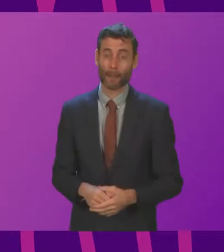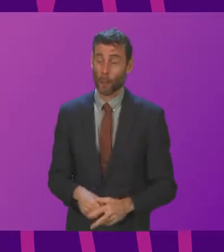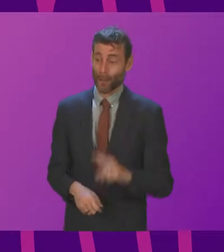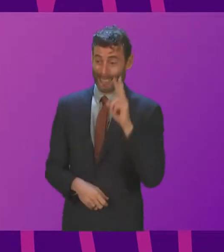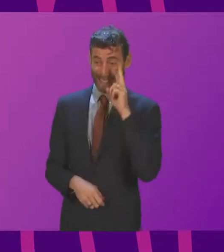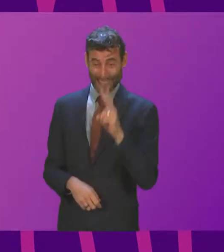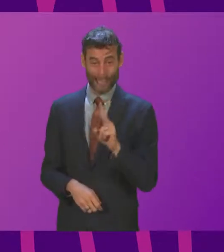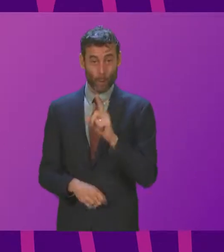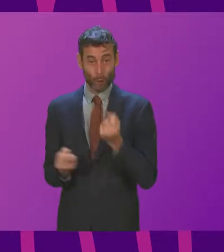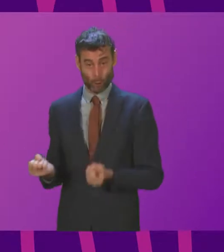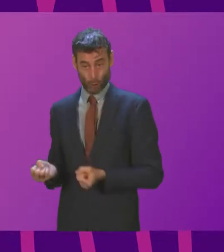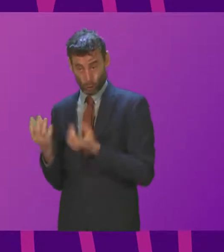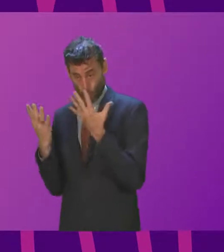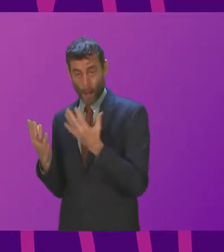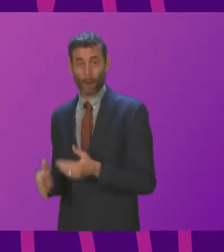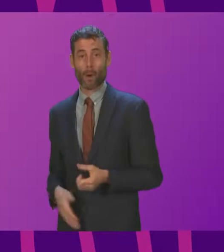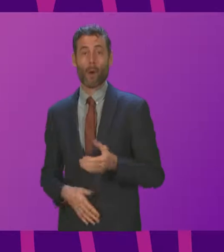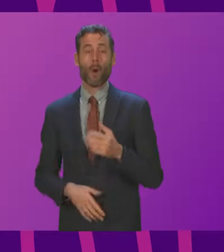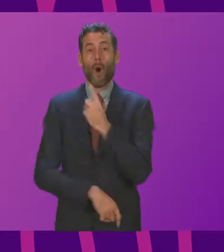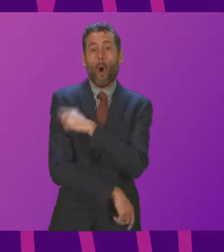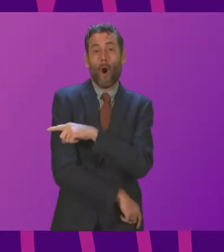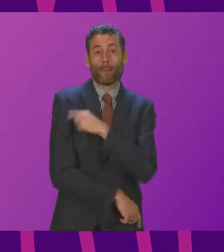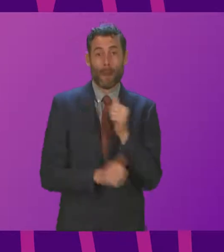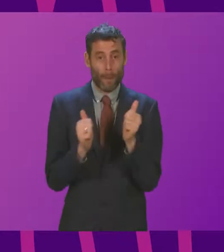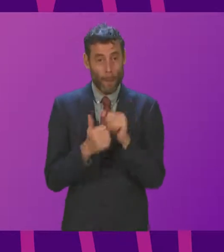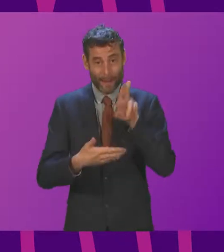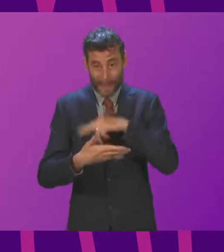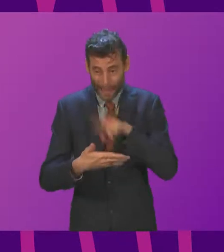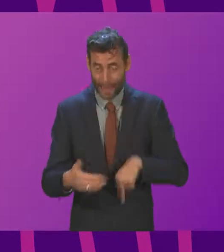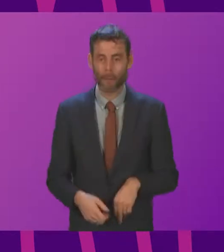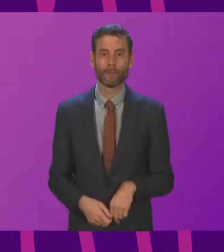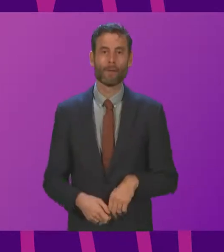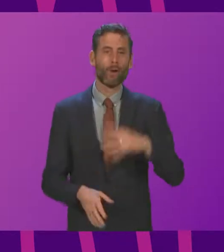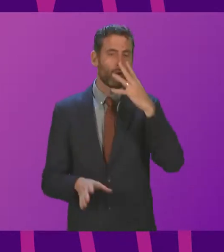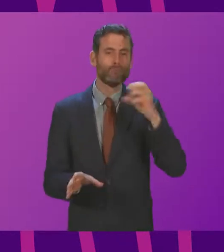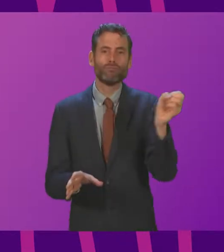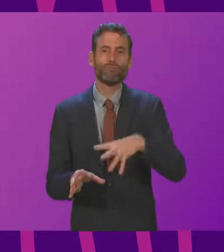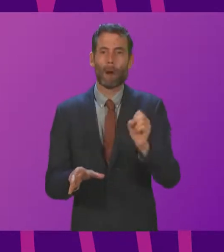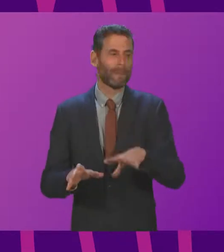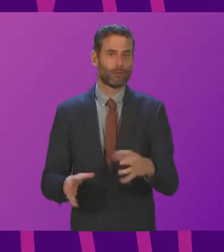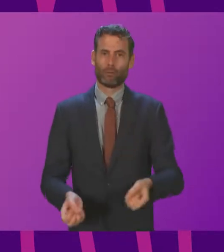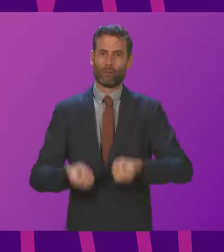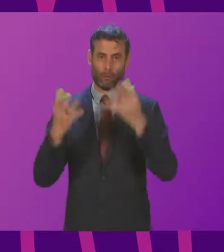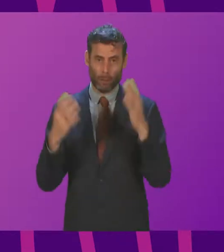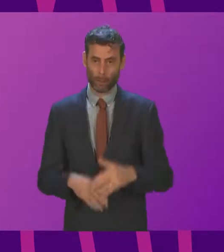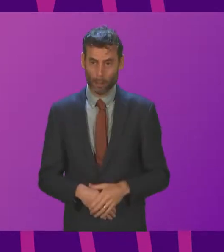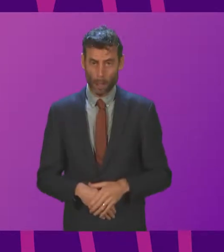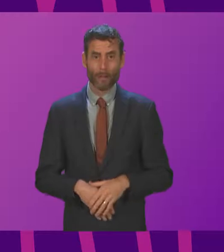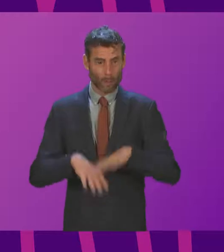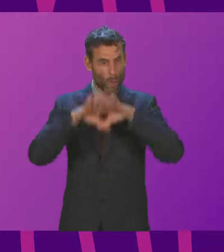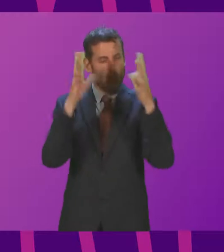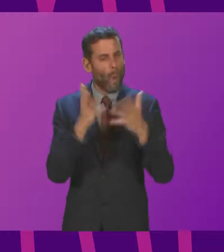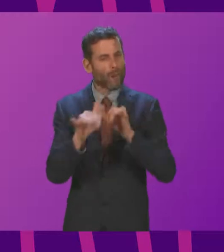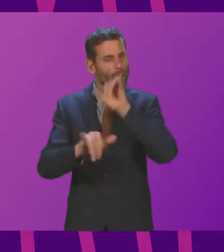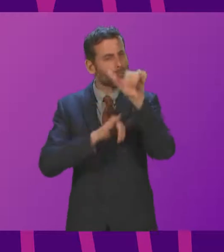threats to hospital appointments being cancelled, to the well-known problems with bin collections and concerns over wider travel destruction. So is the First